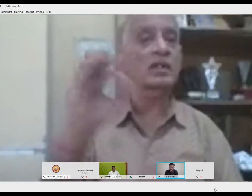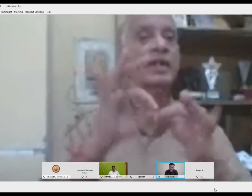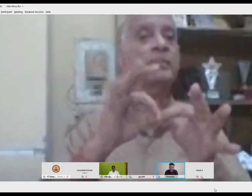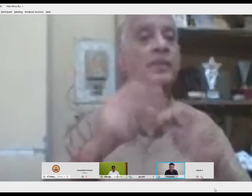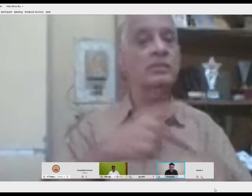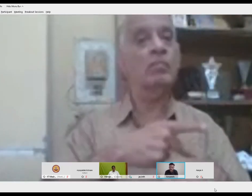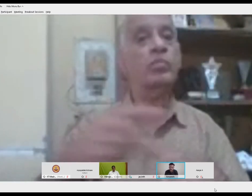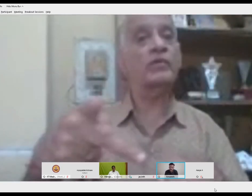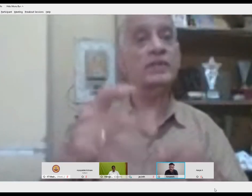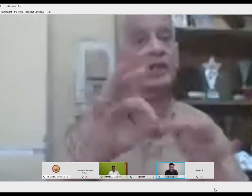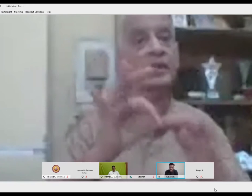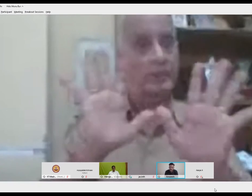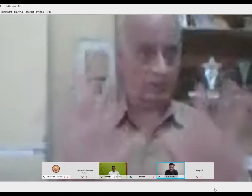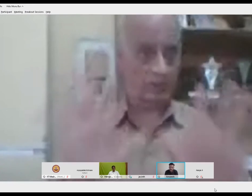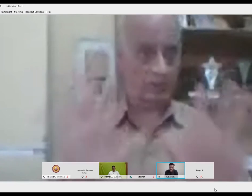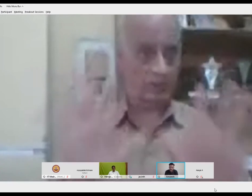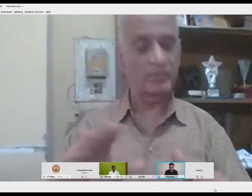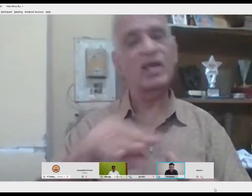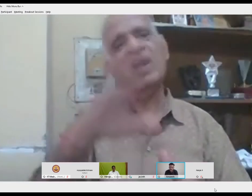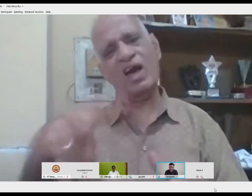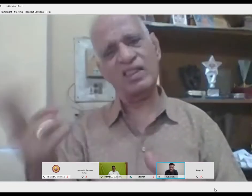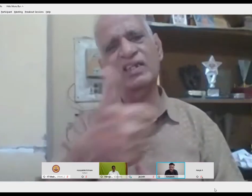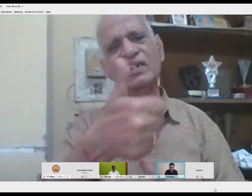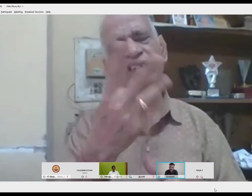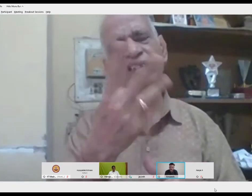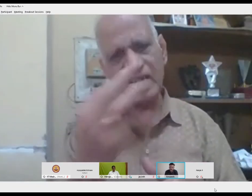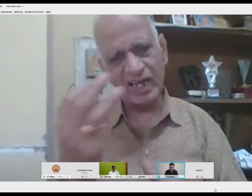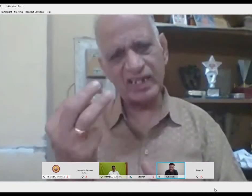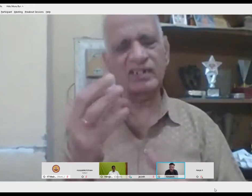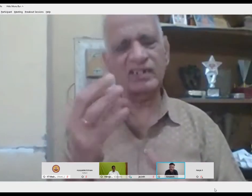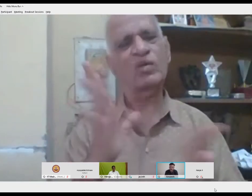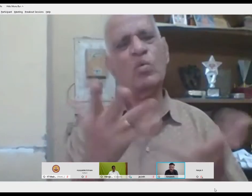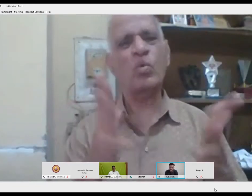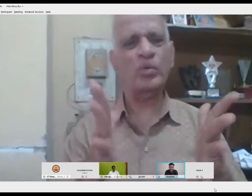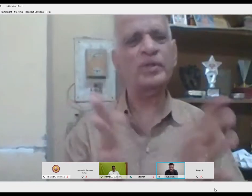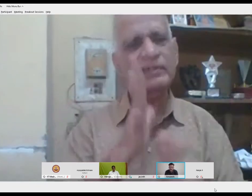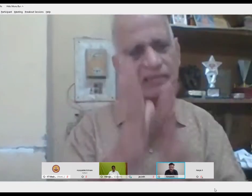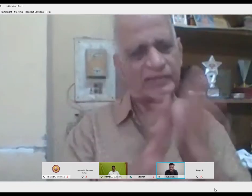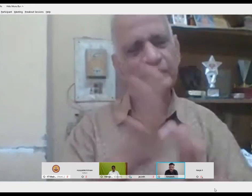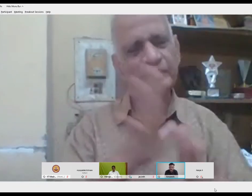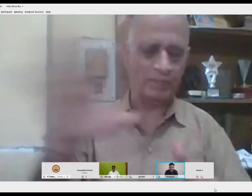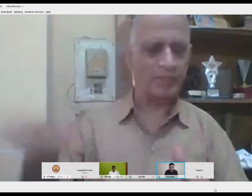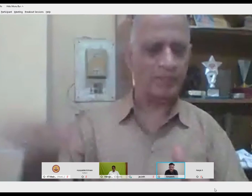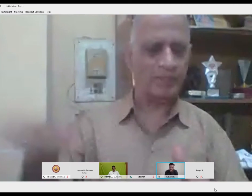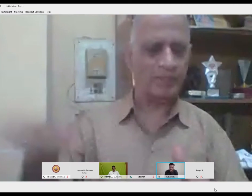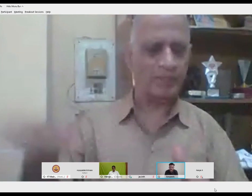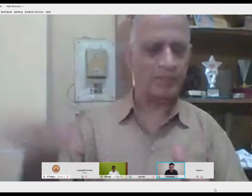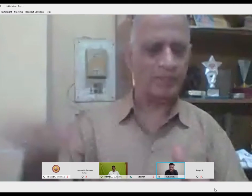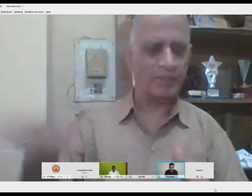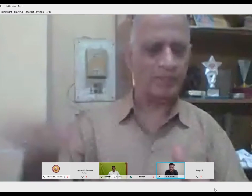at the moment, have around 300, around 300 sign language interpreters